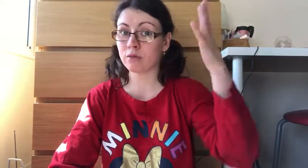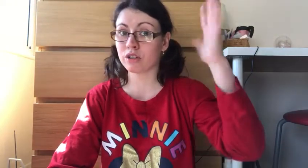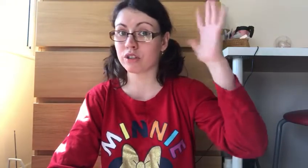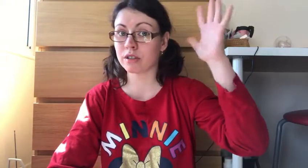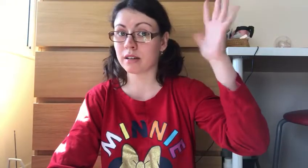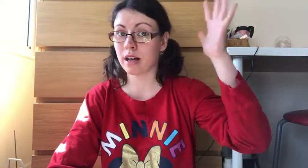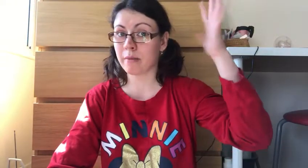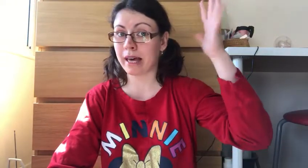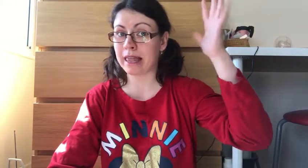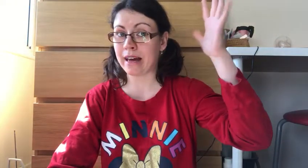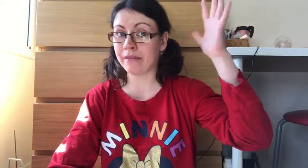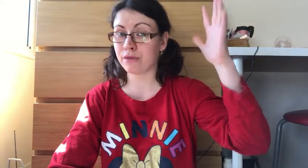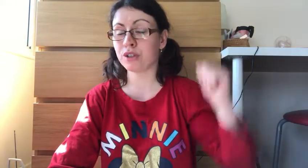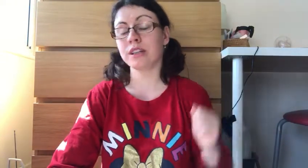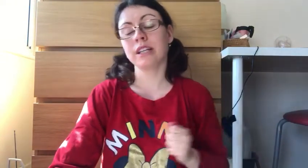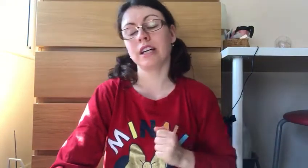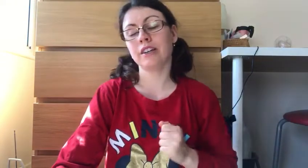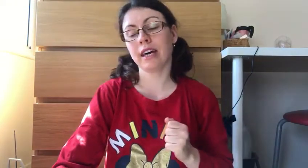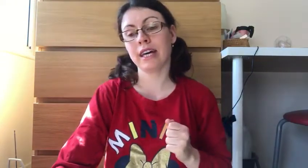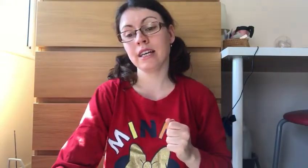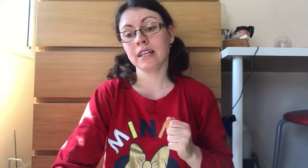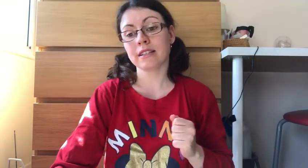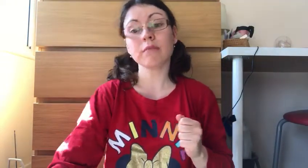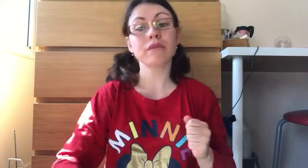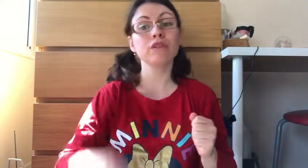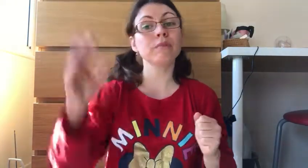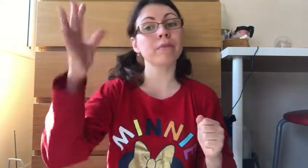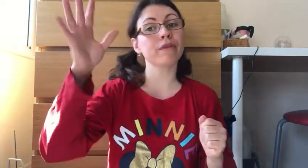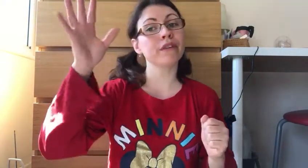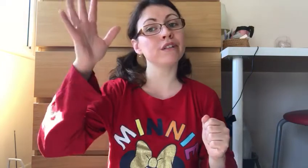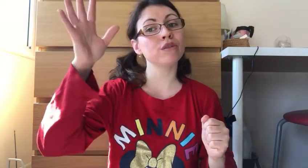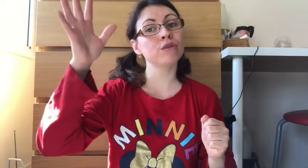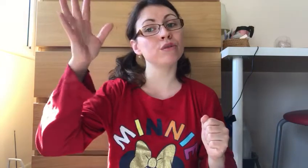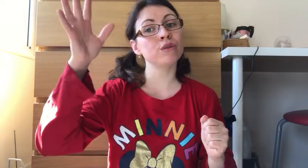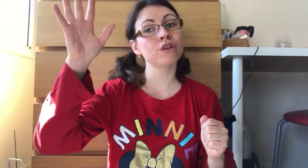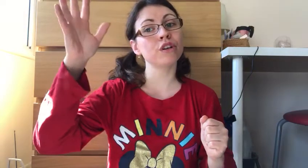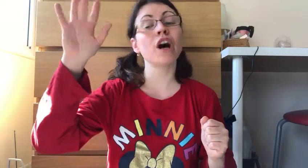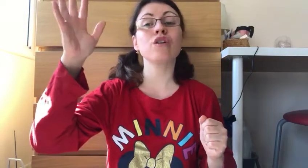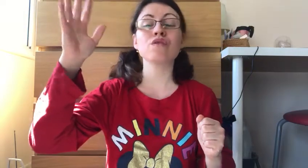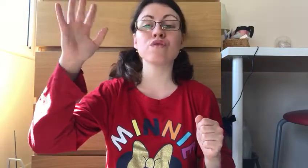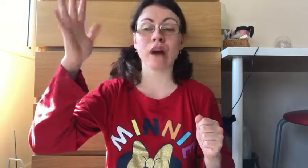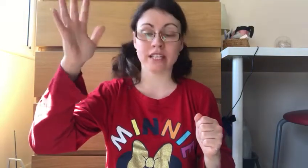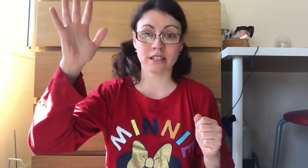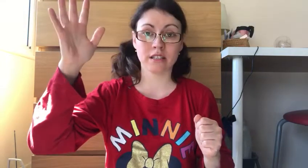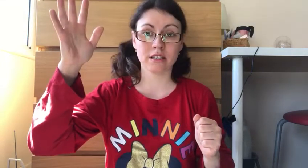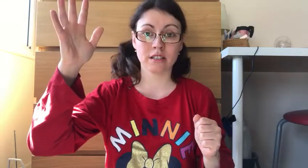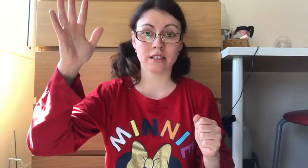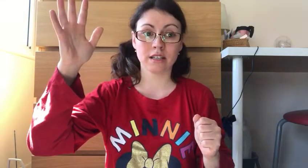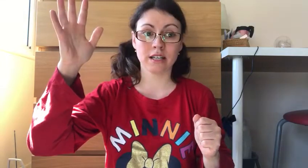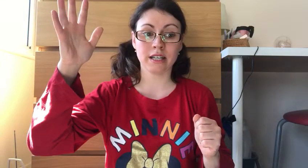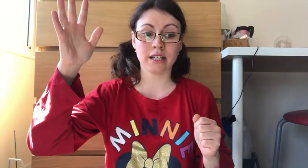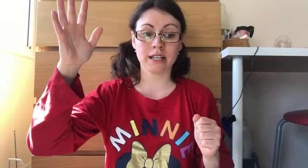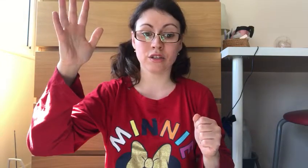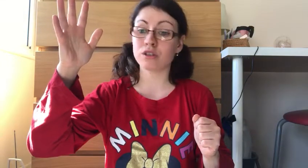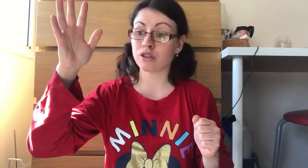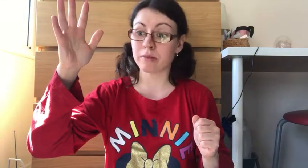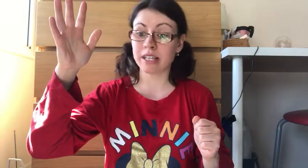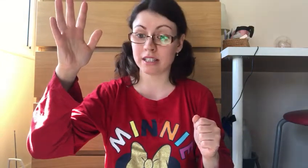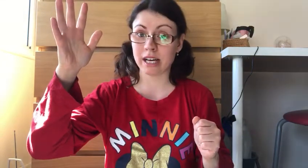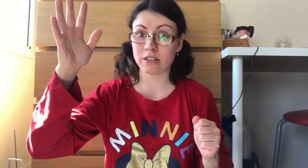which is my left. Okay some of you may prefer to use your right as your dominant hand.